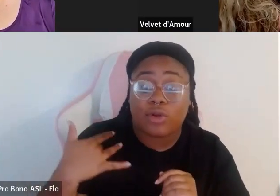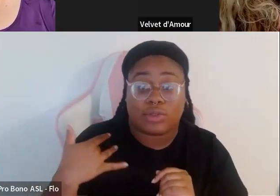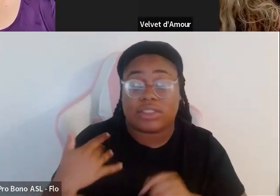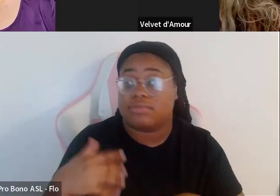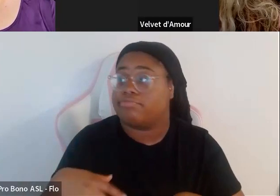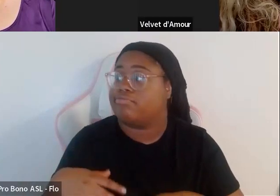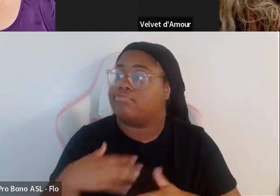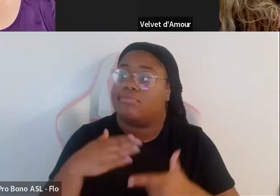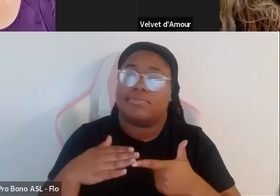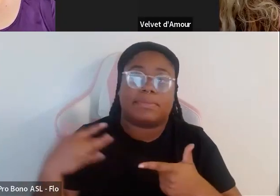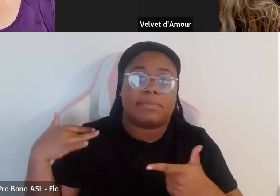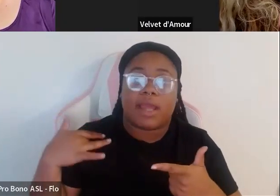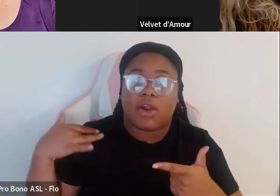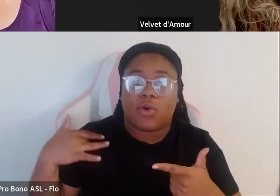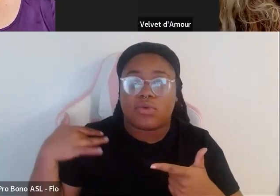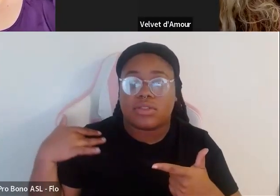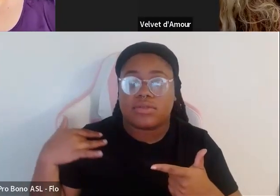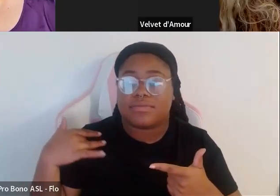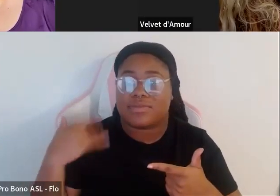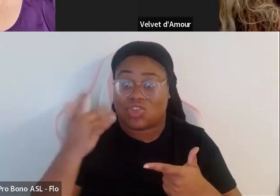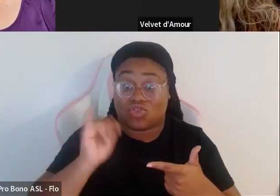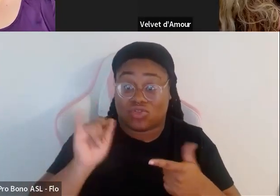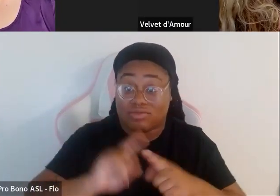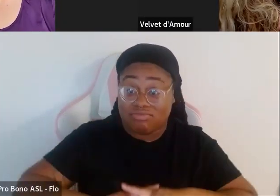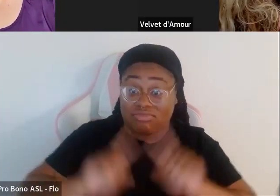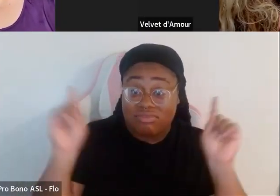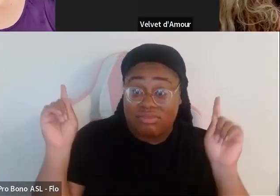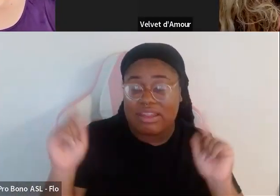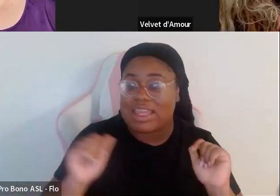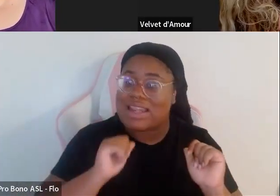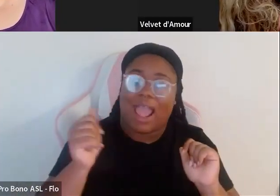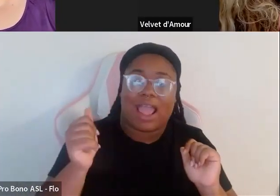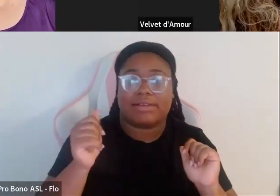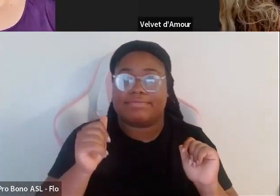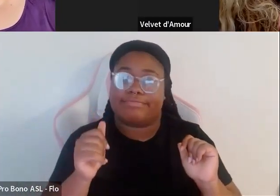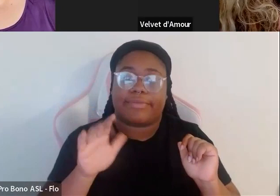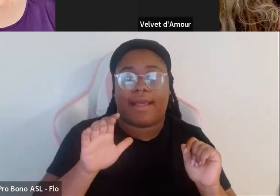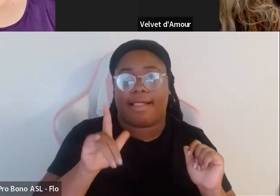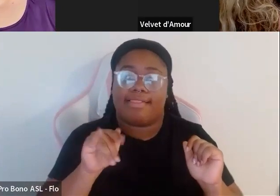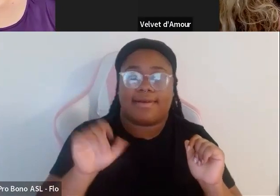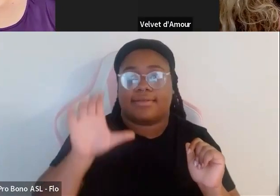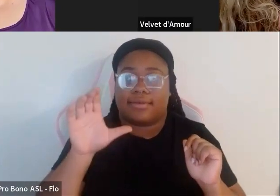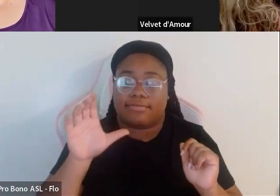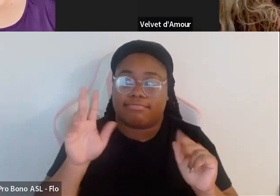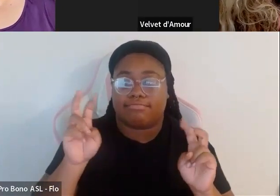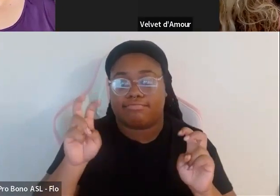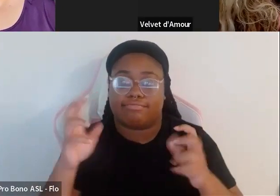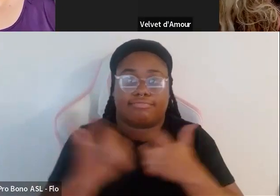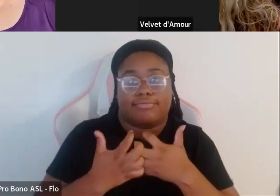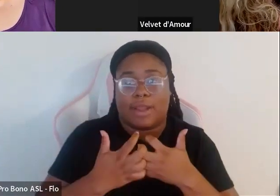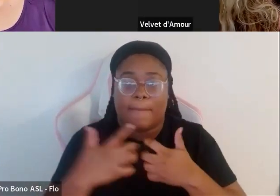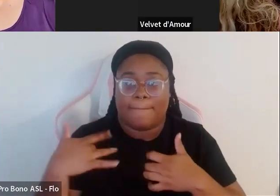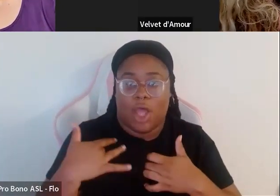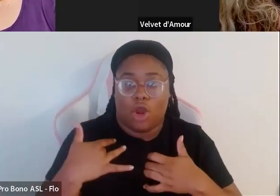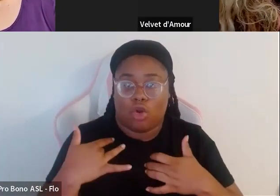use models that you know look different don't are not the classic cookie cutter kind of model look